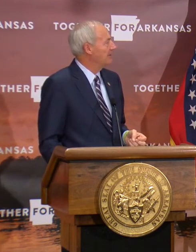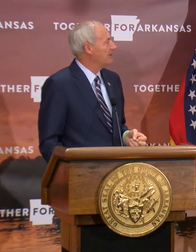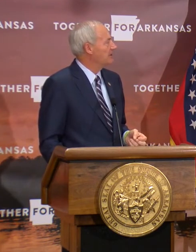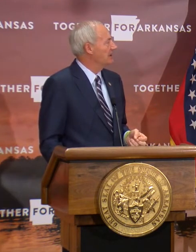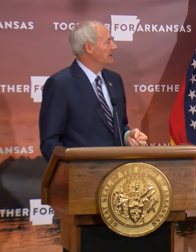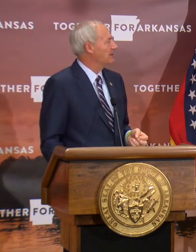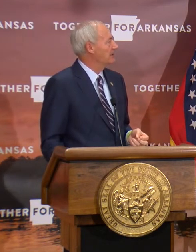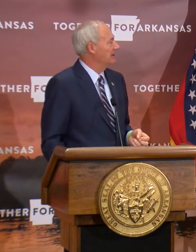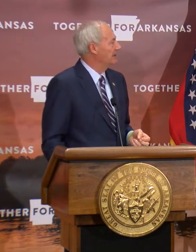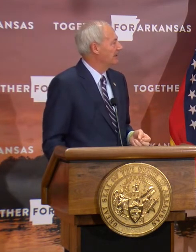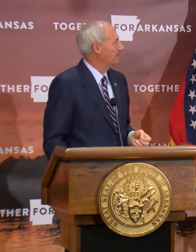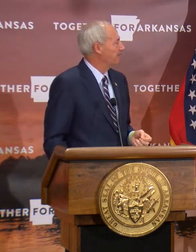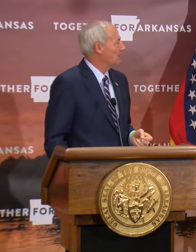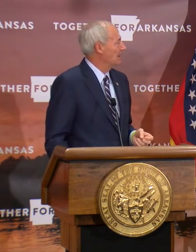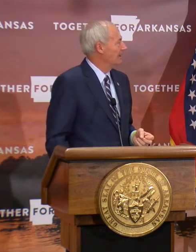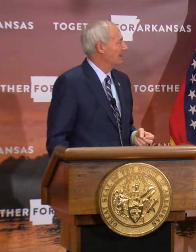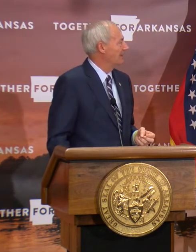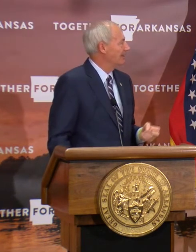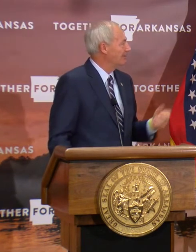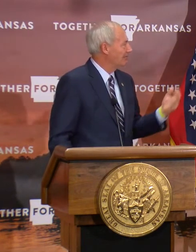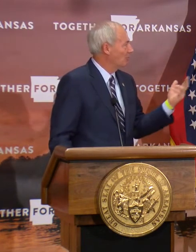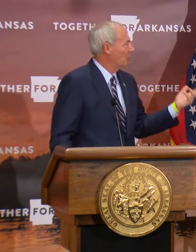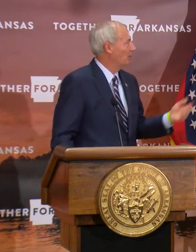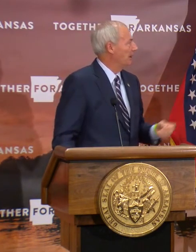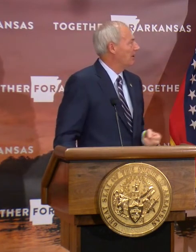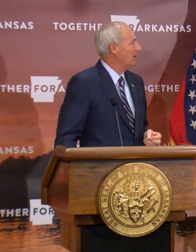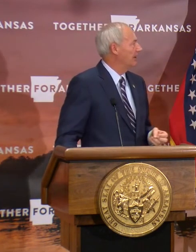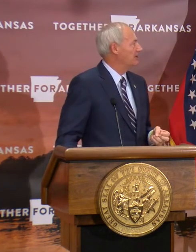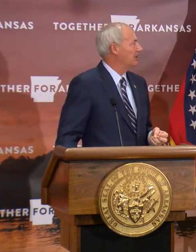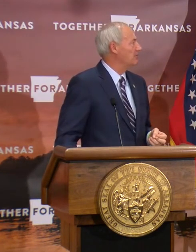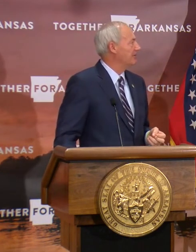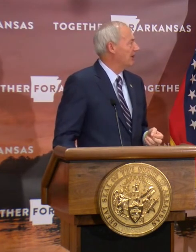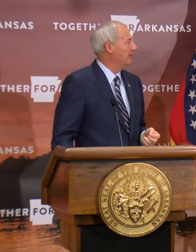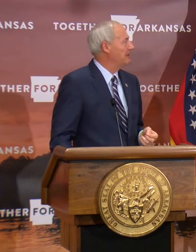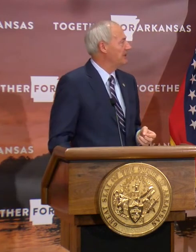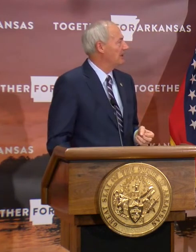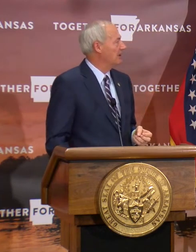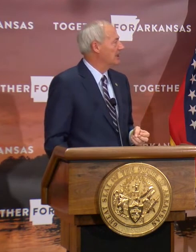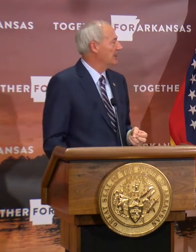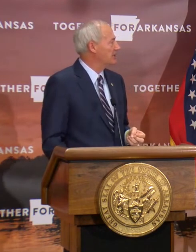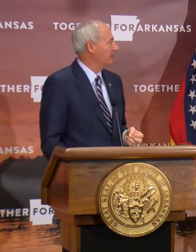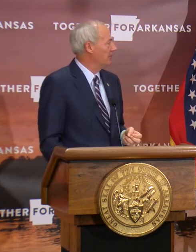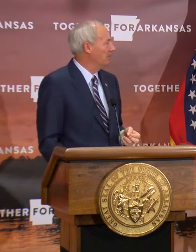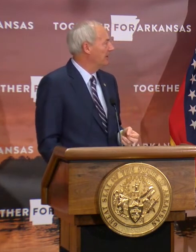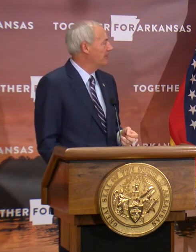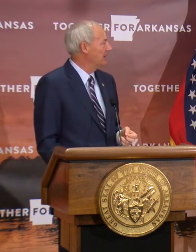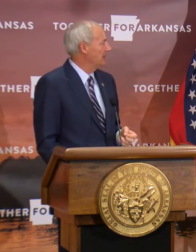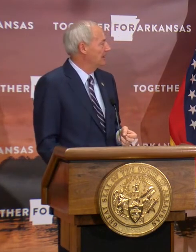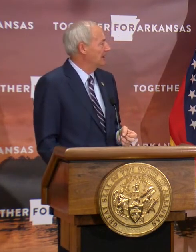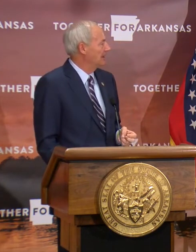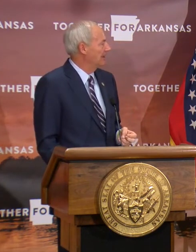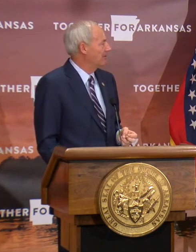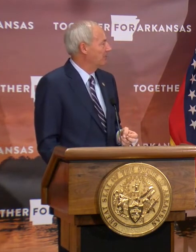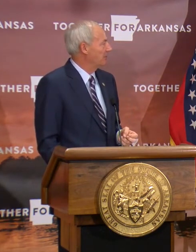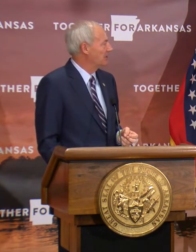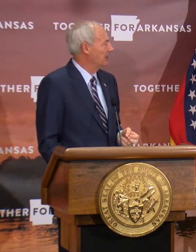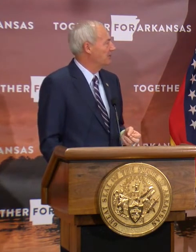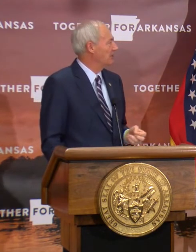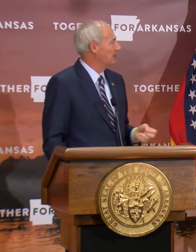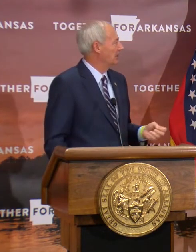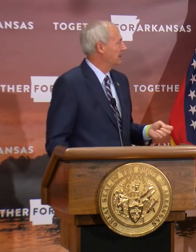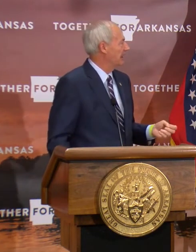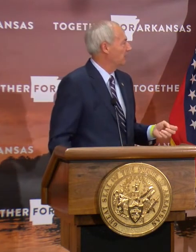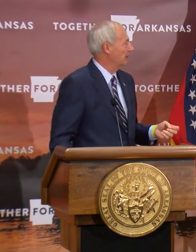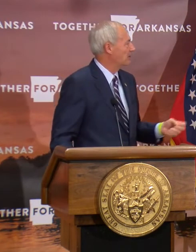And this is where we are in terms of our PCR tests for the month. We'll